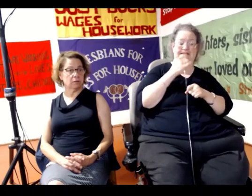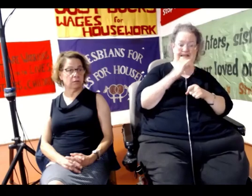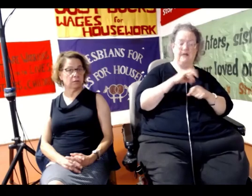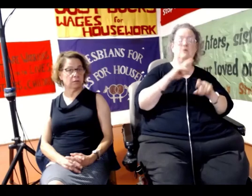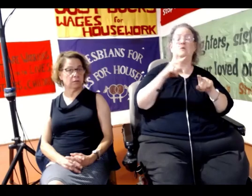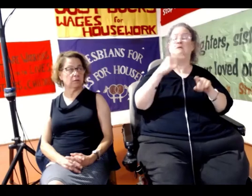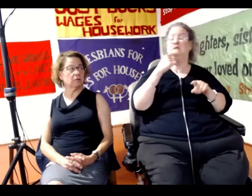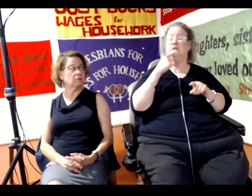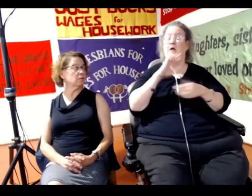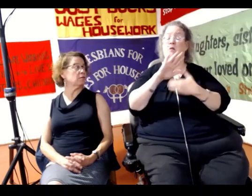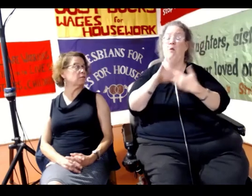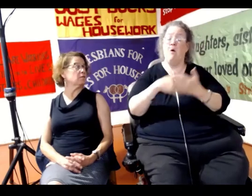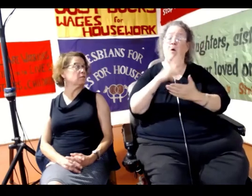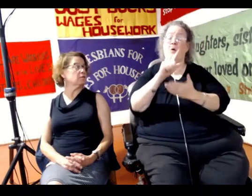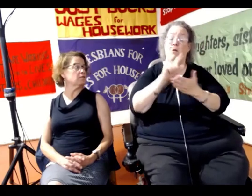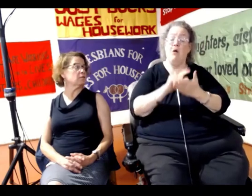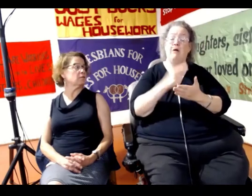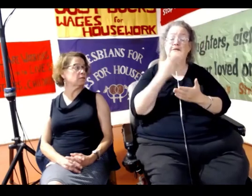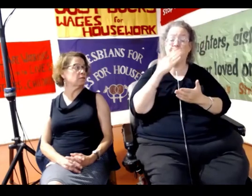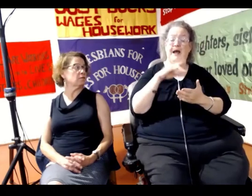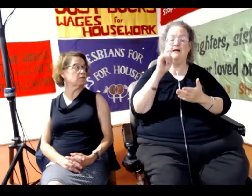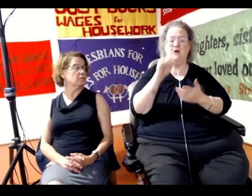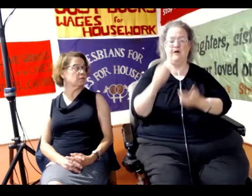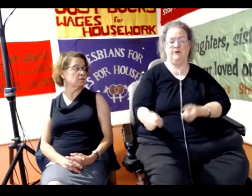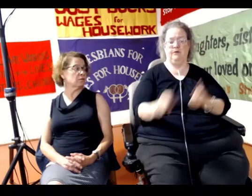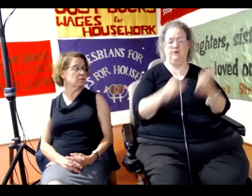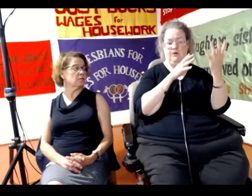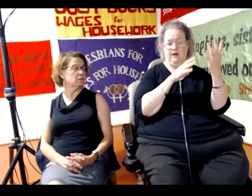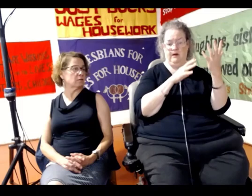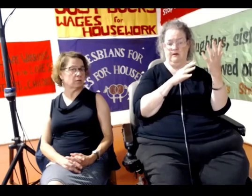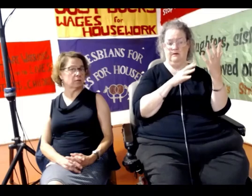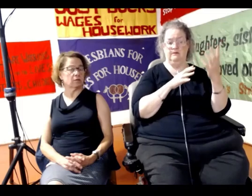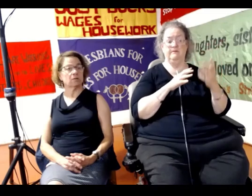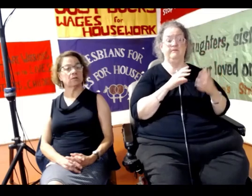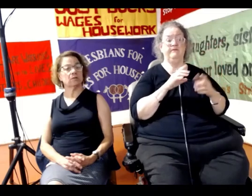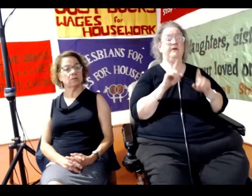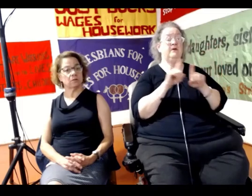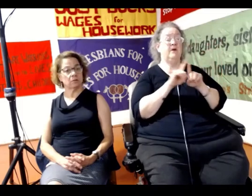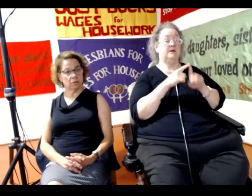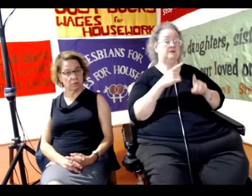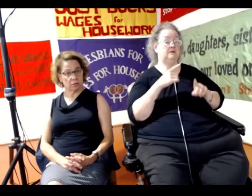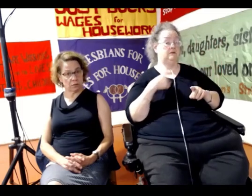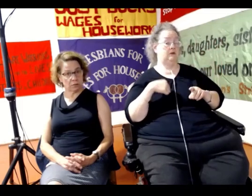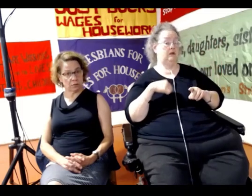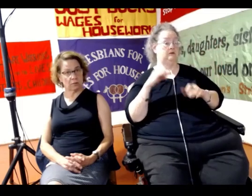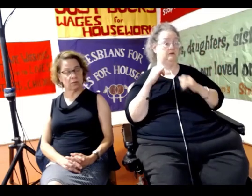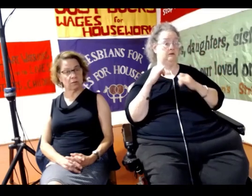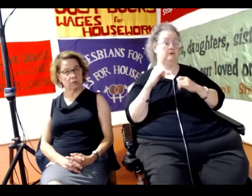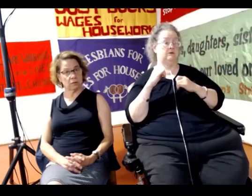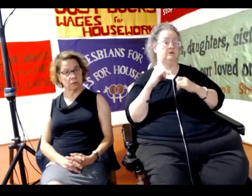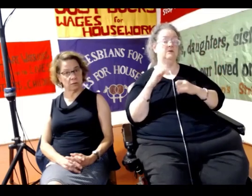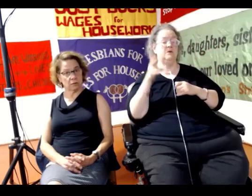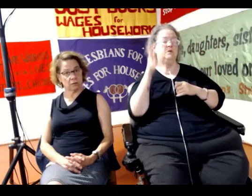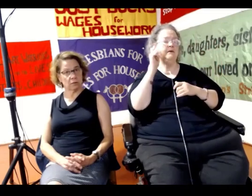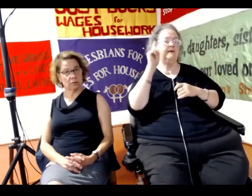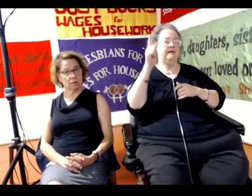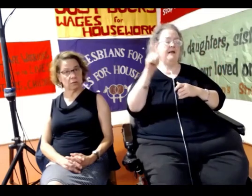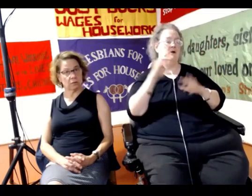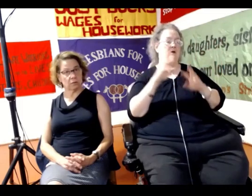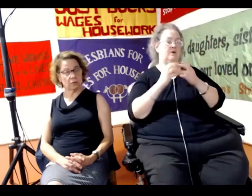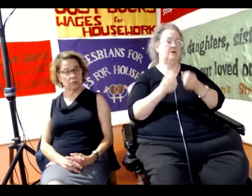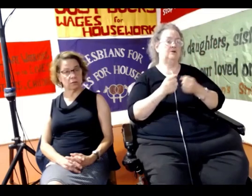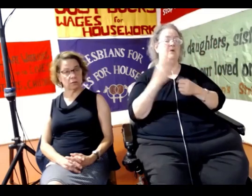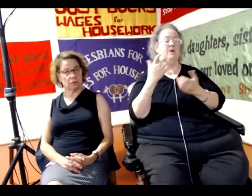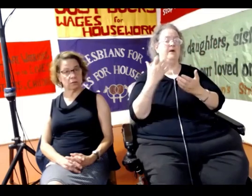and it must go. Us pros also, we'll hear probably later in the workshop, has won